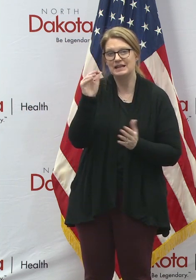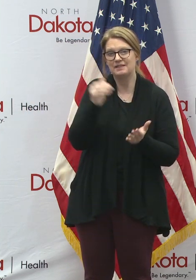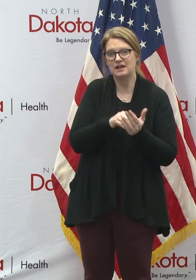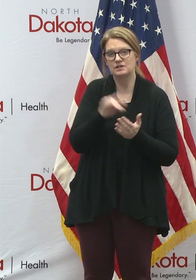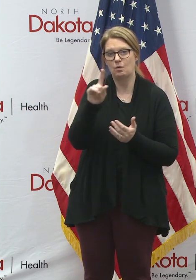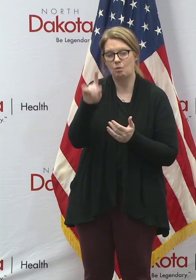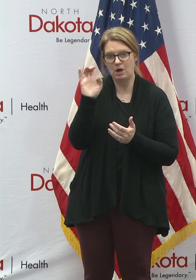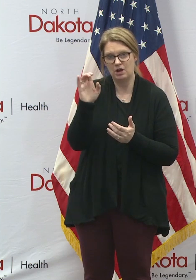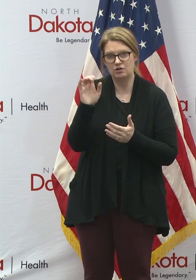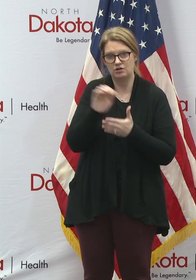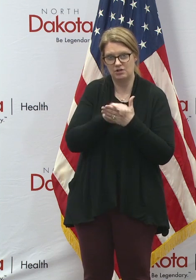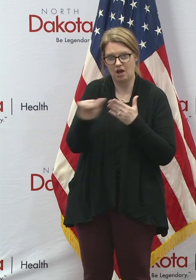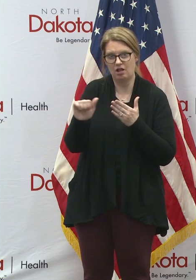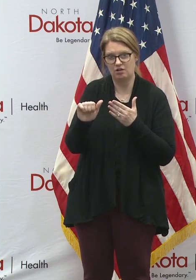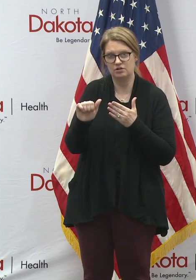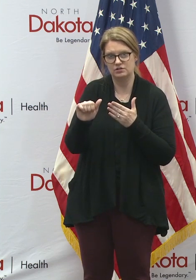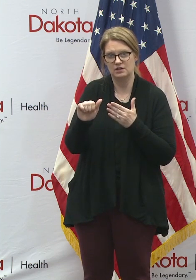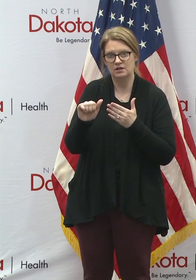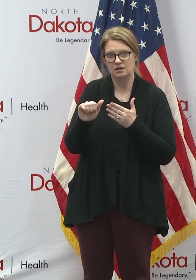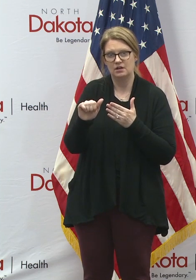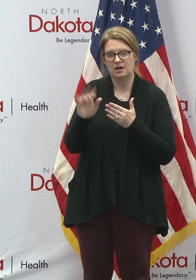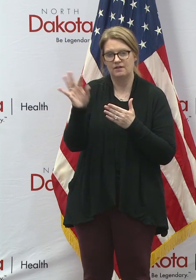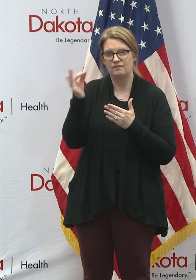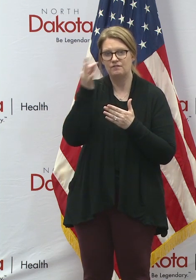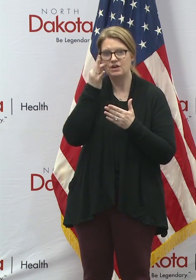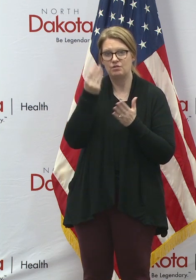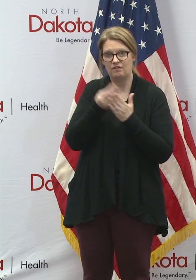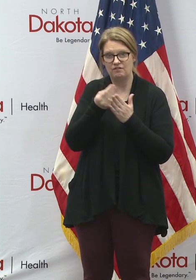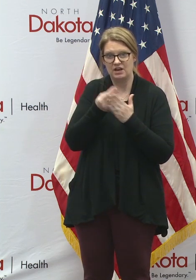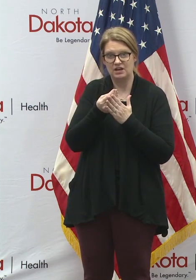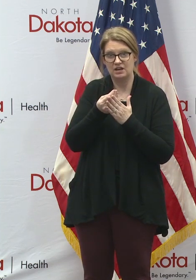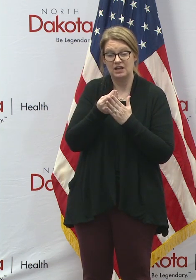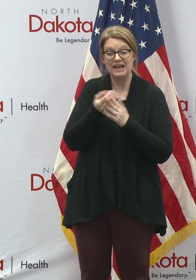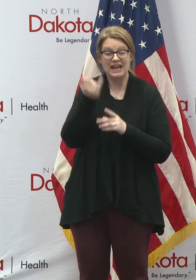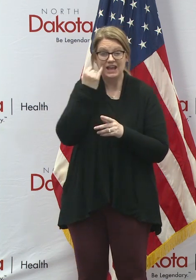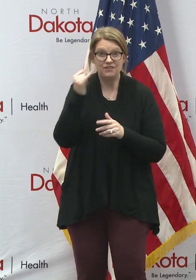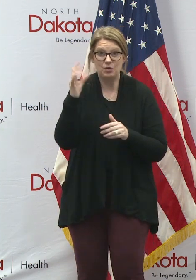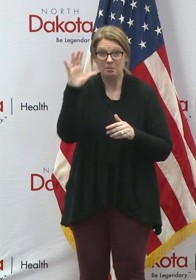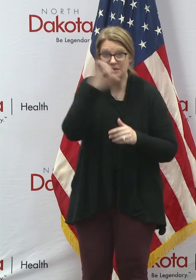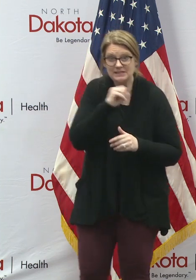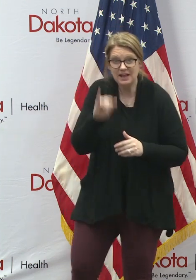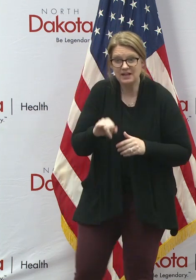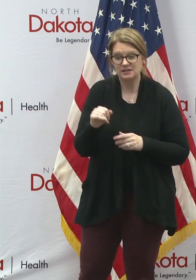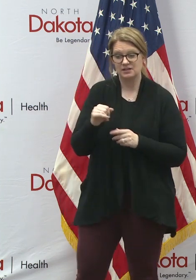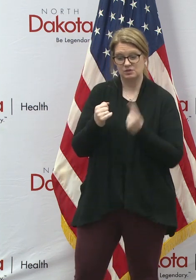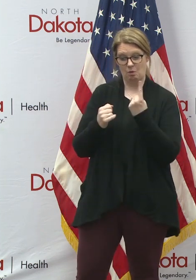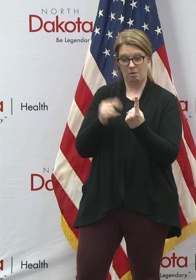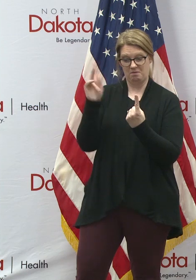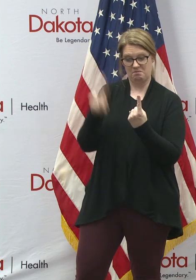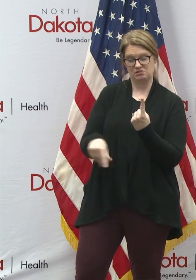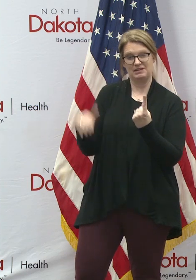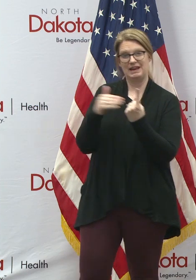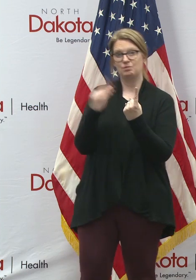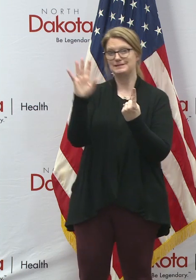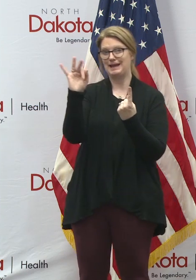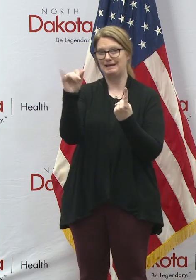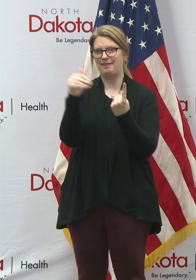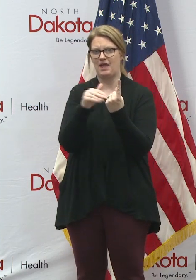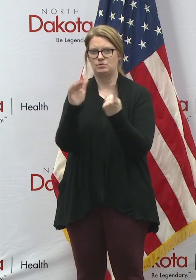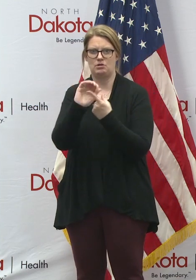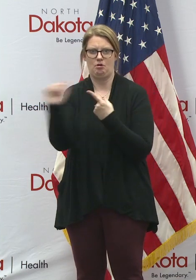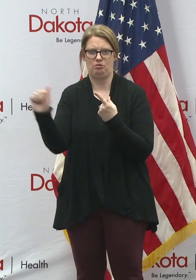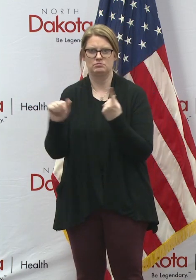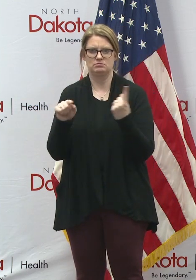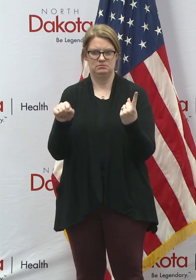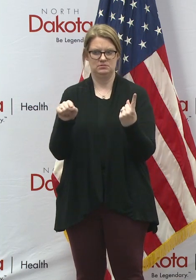in federal funding over the last decade for every person we missed counting. So every person matters for public health, for education, and